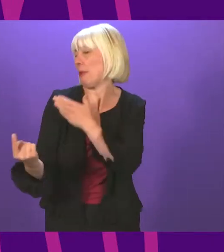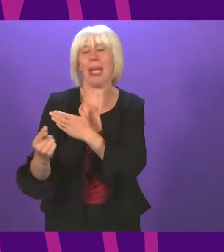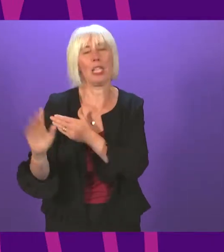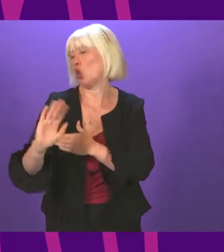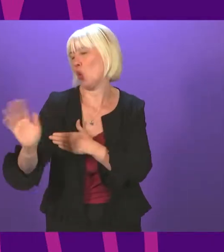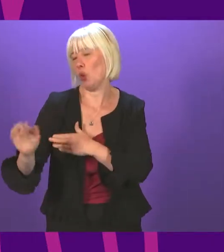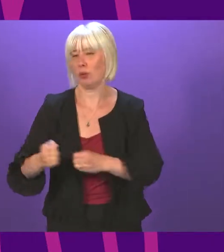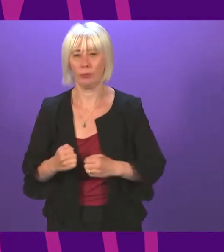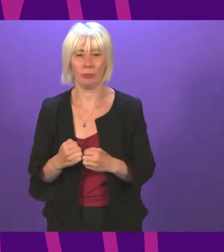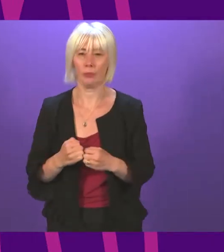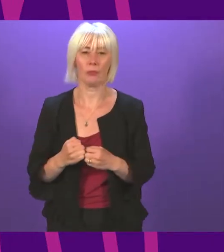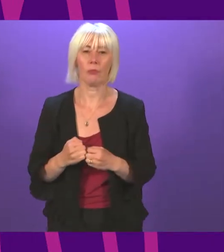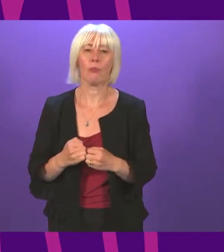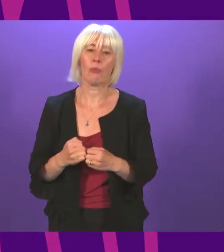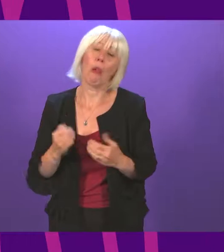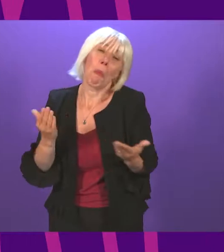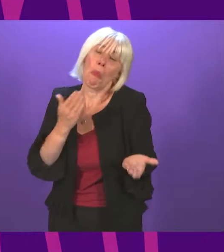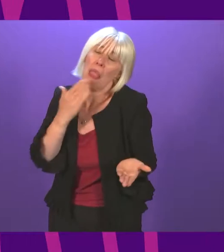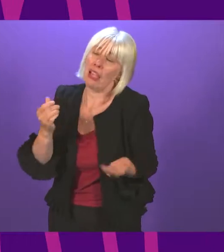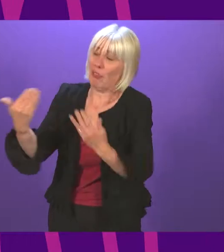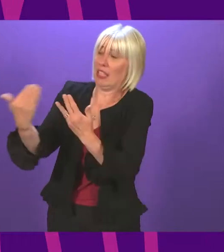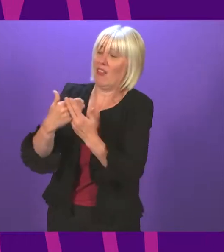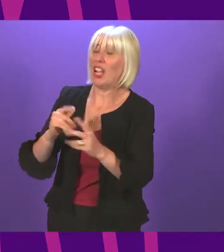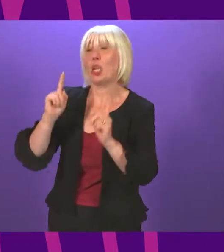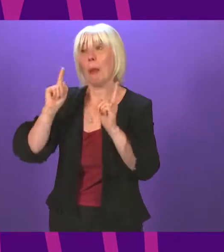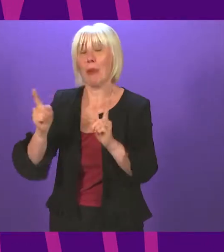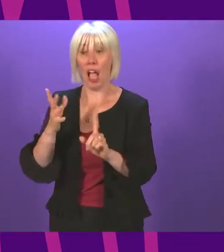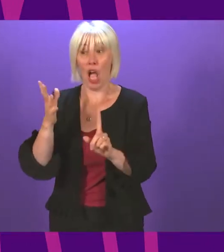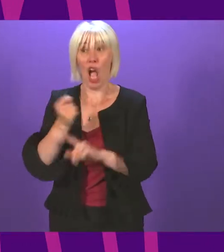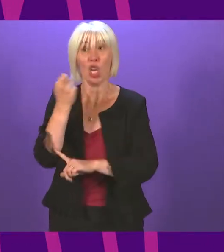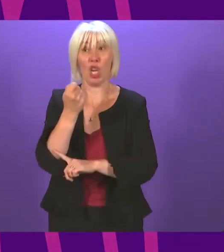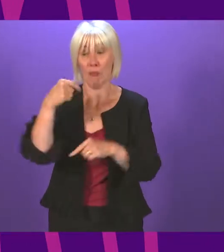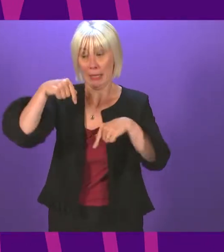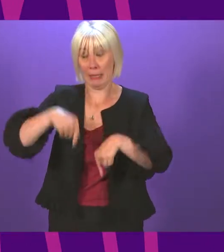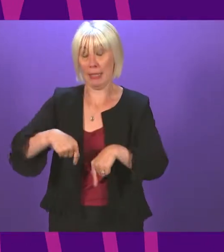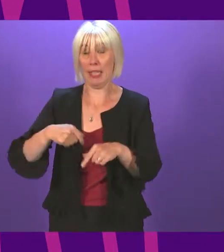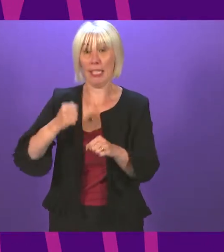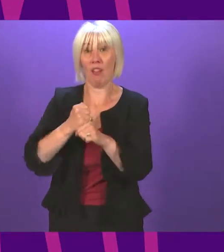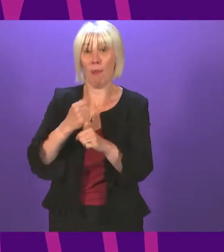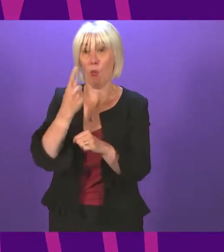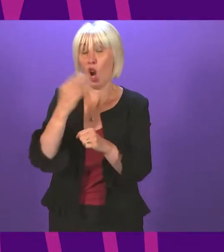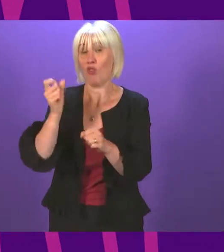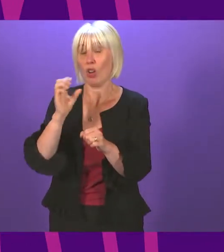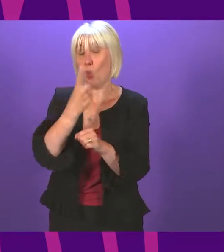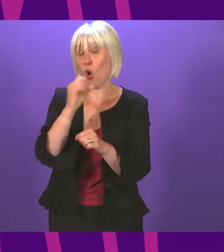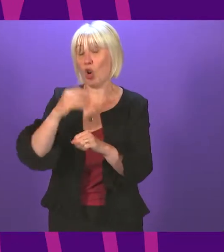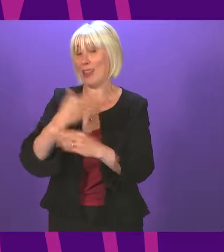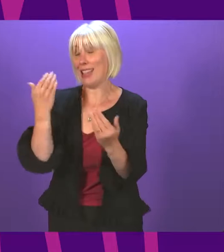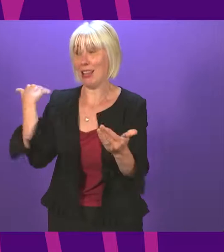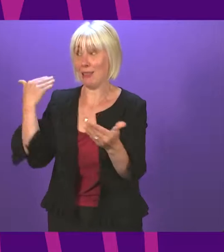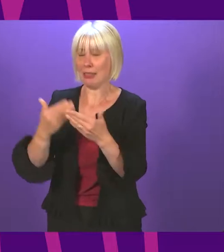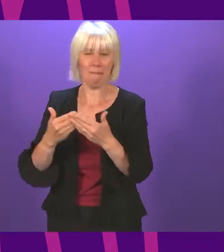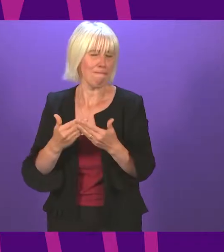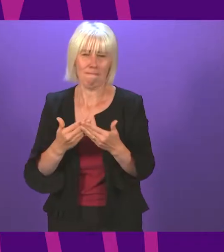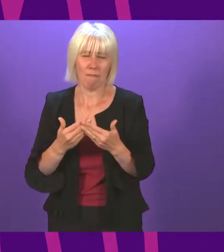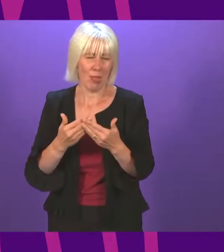Alex Cole-Hamilton. I'm very grateful for the intervention. But the achievements of this Government over the last 100 days have all been, there's been